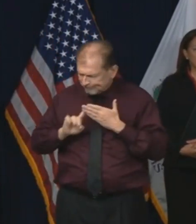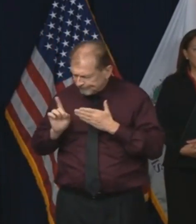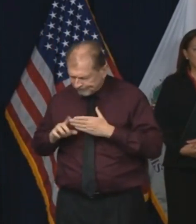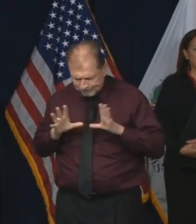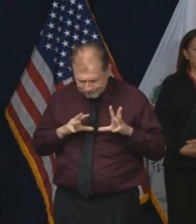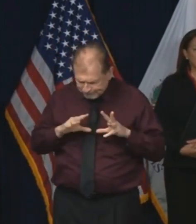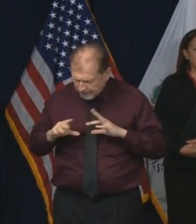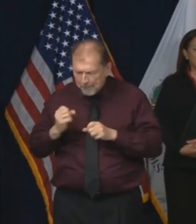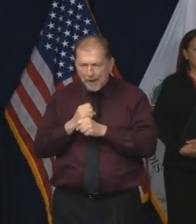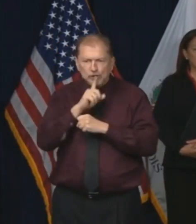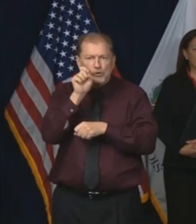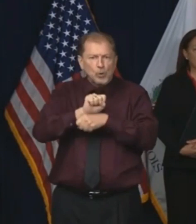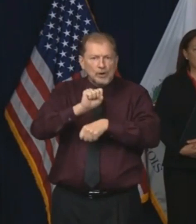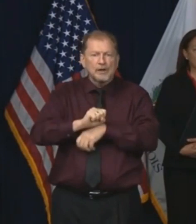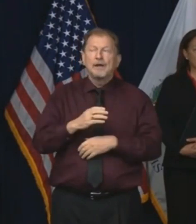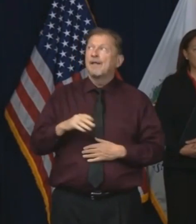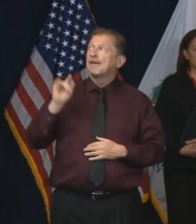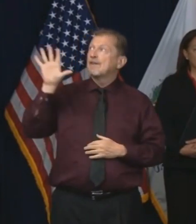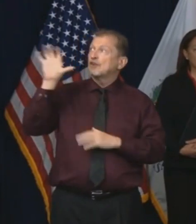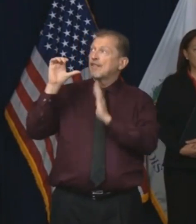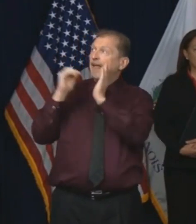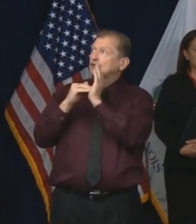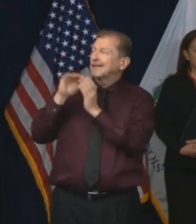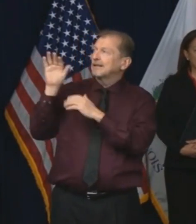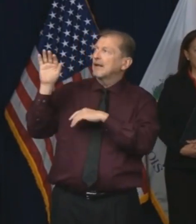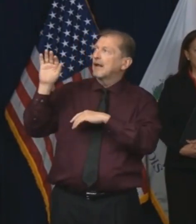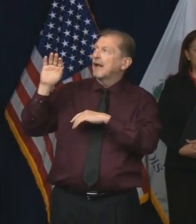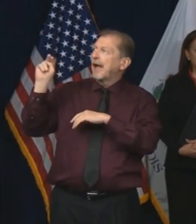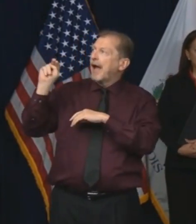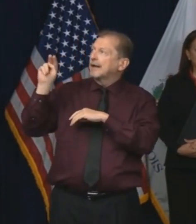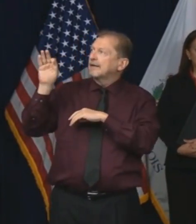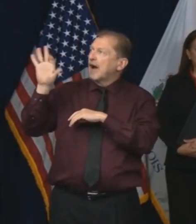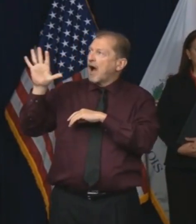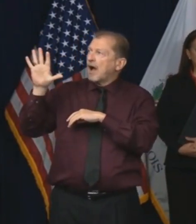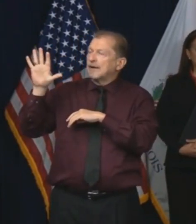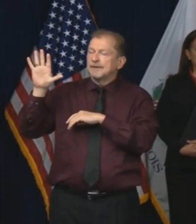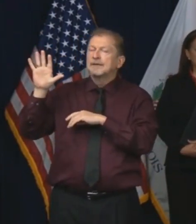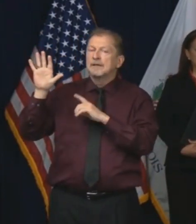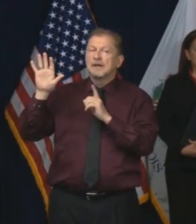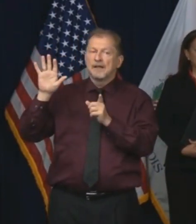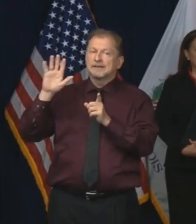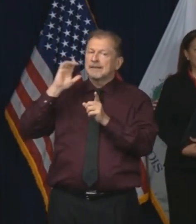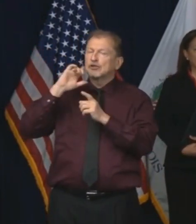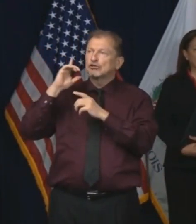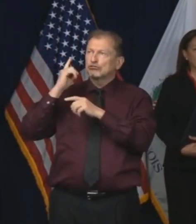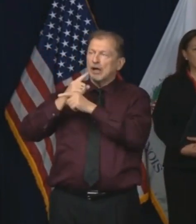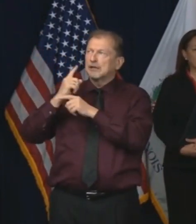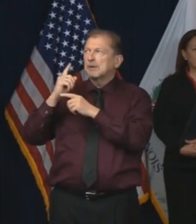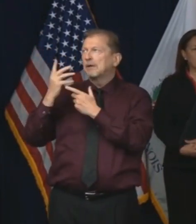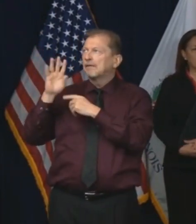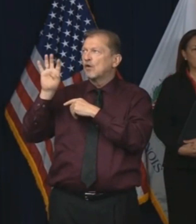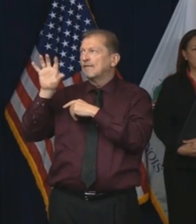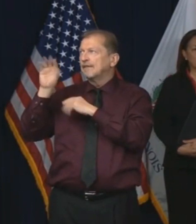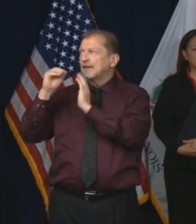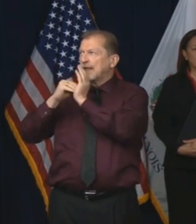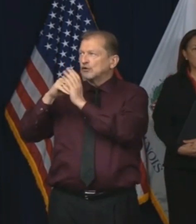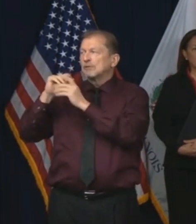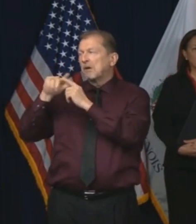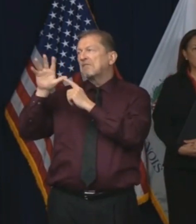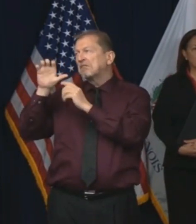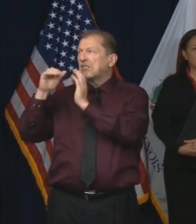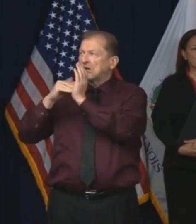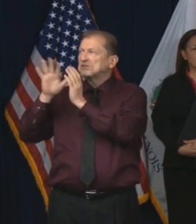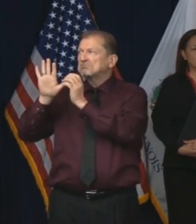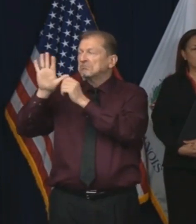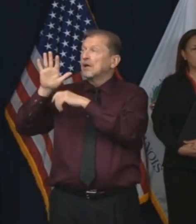N95 masks, and I think that's about the right number. I would have said 450, but 500,000 sounds about